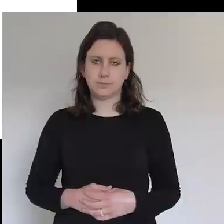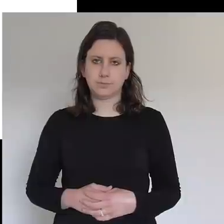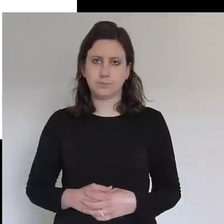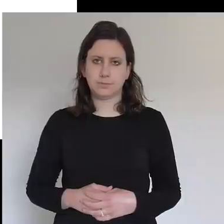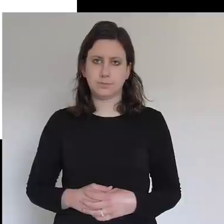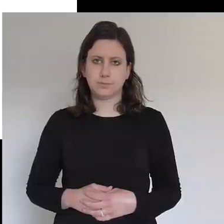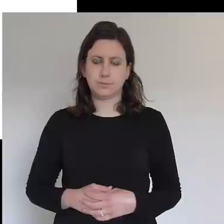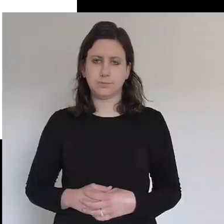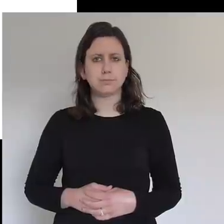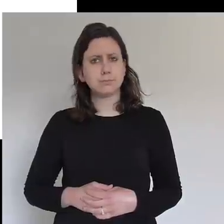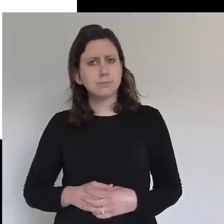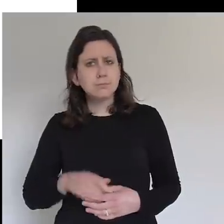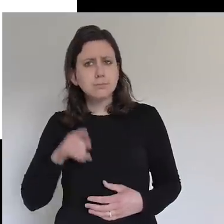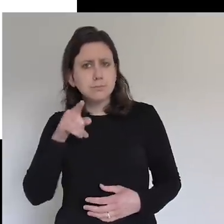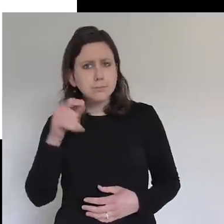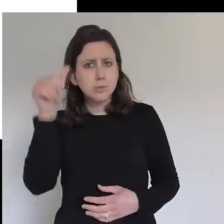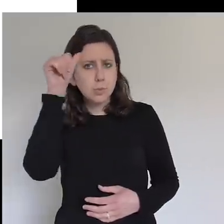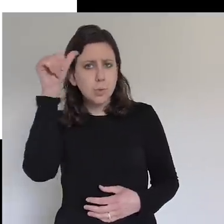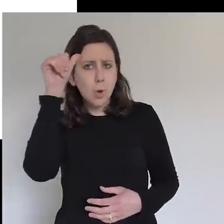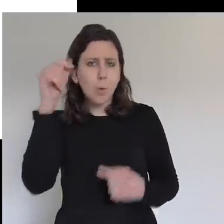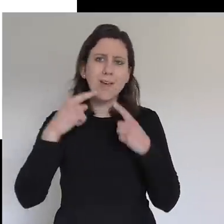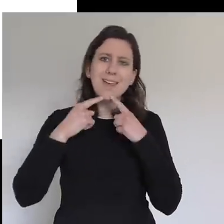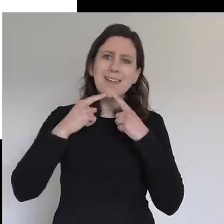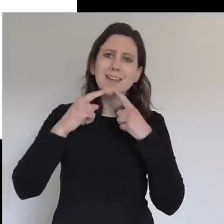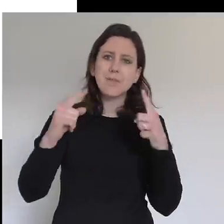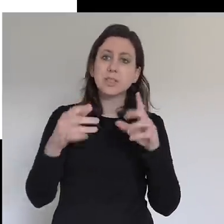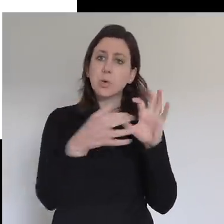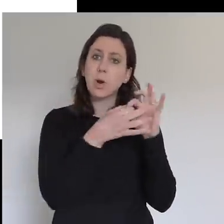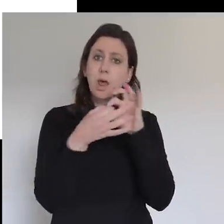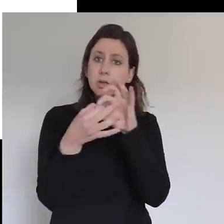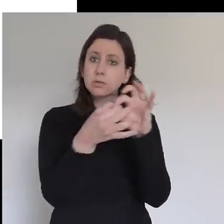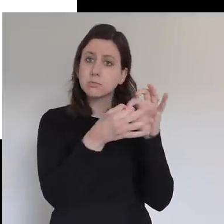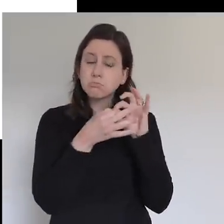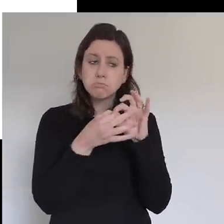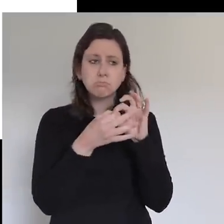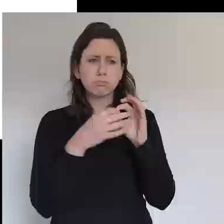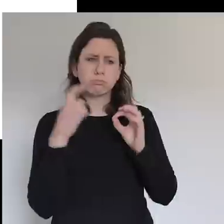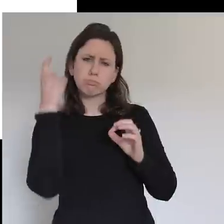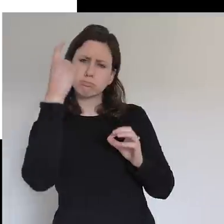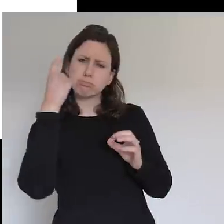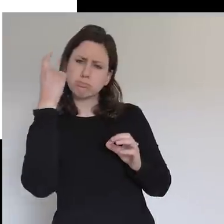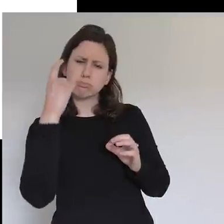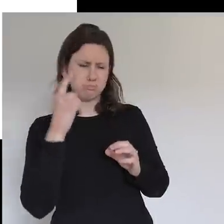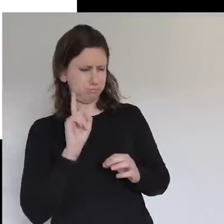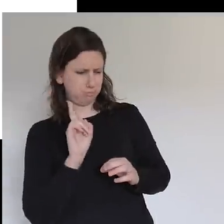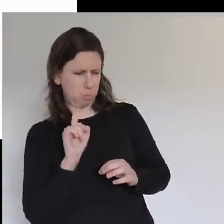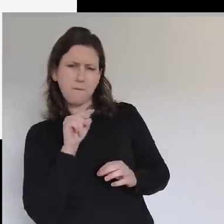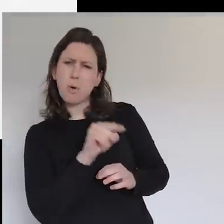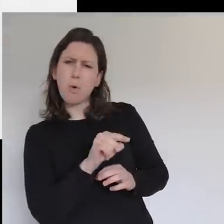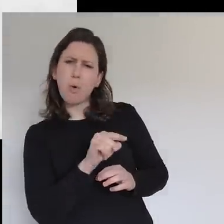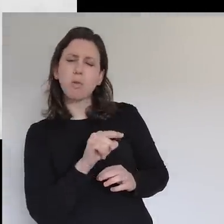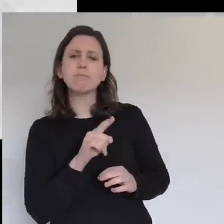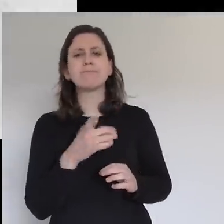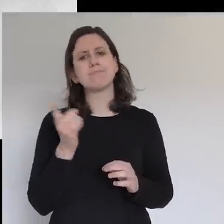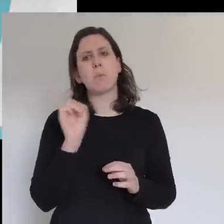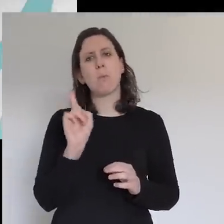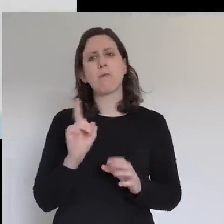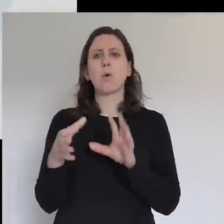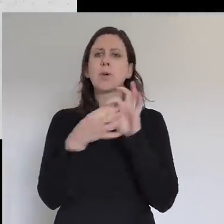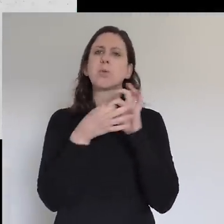Have you heard of the Evangelical Alliance? Ever wondered what we're for? We're all for unity. When